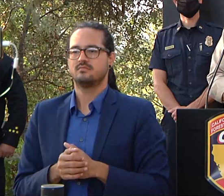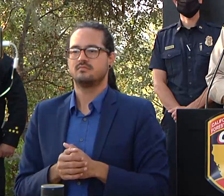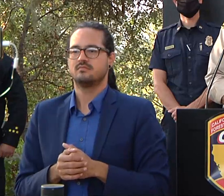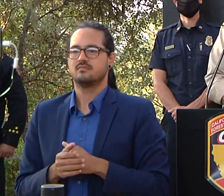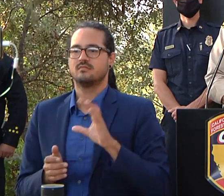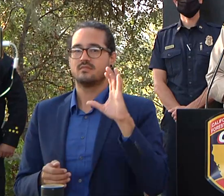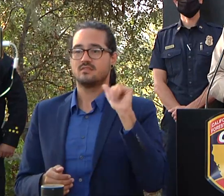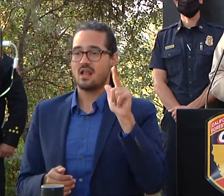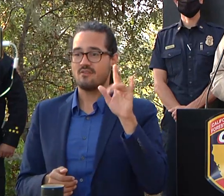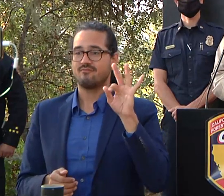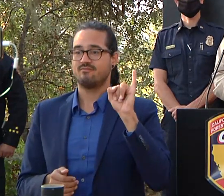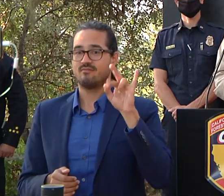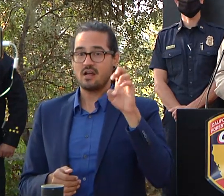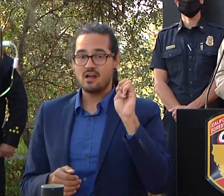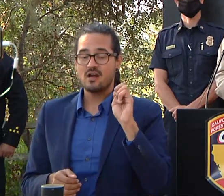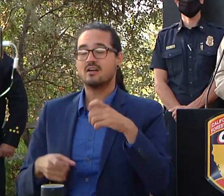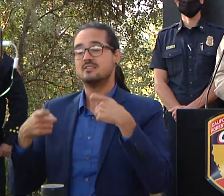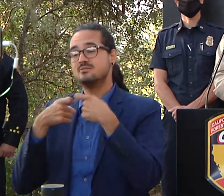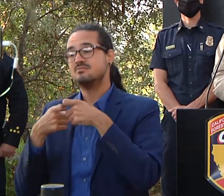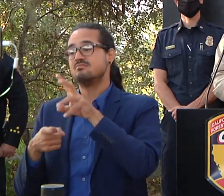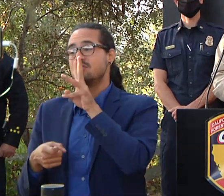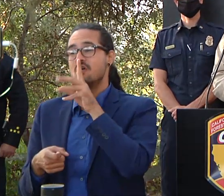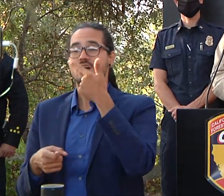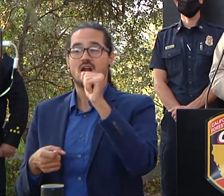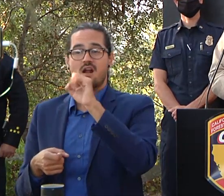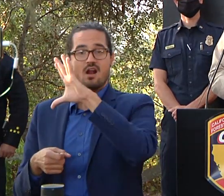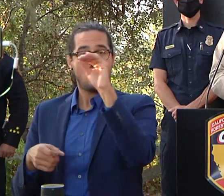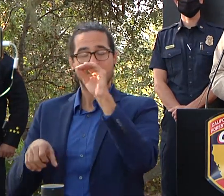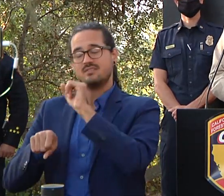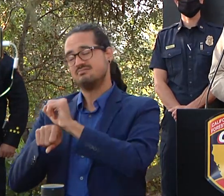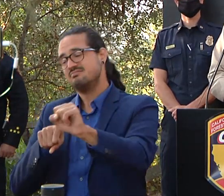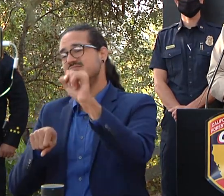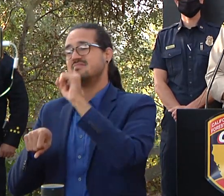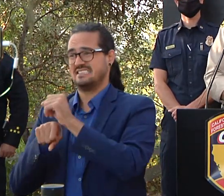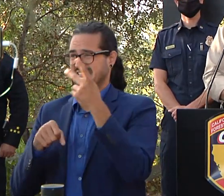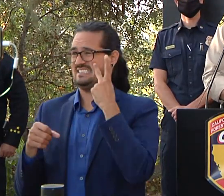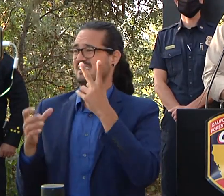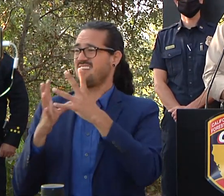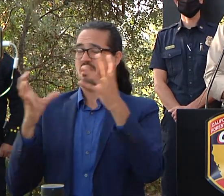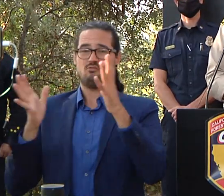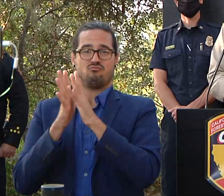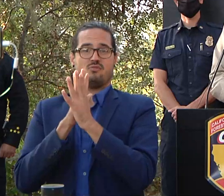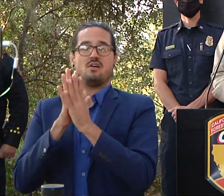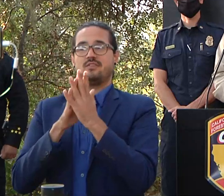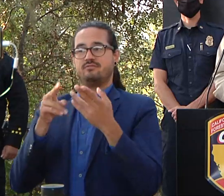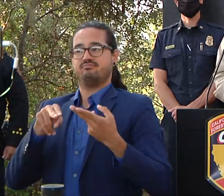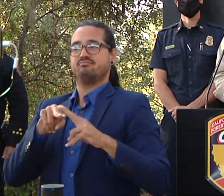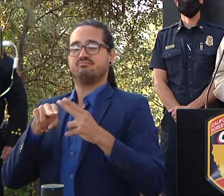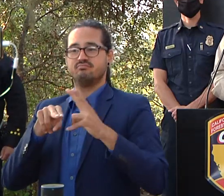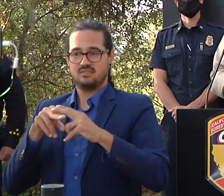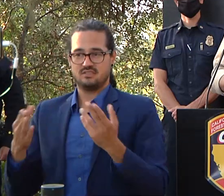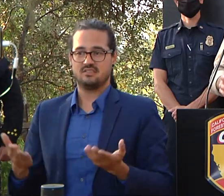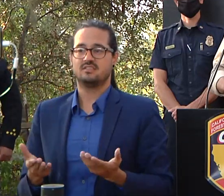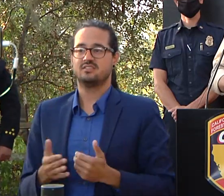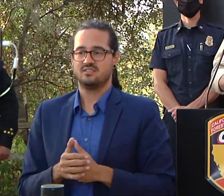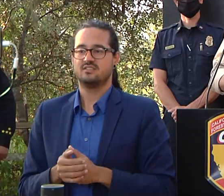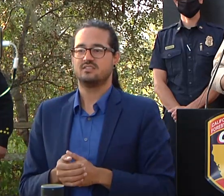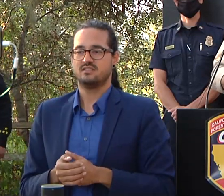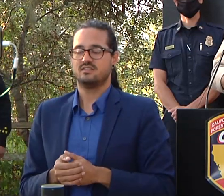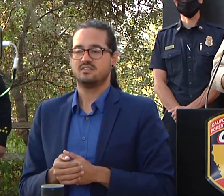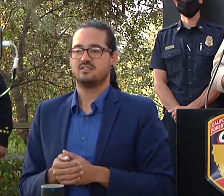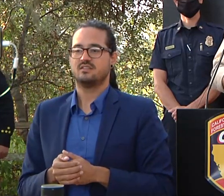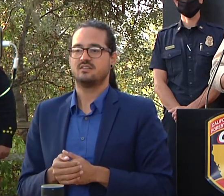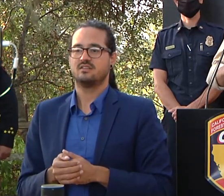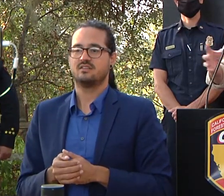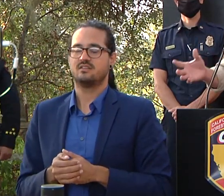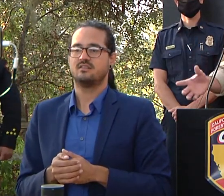utility companies are still doing their job and then uh and then lastly so you know where people may want to come as you